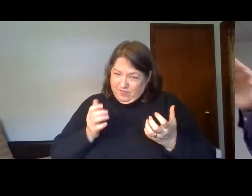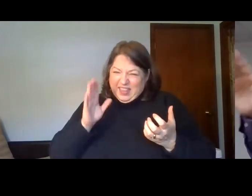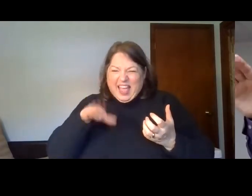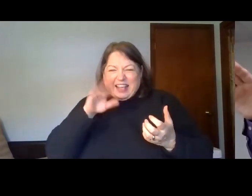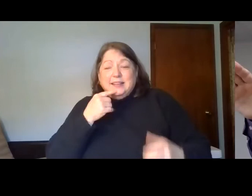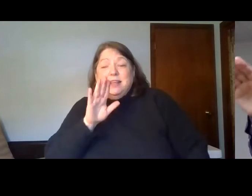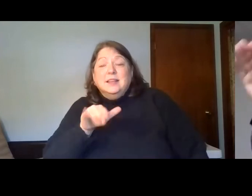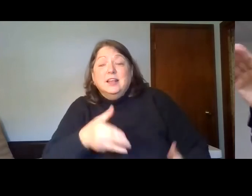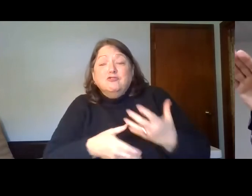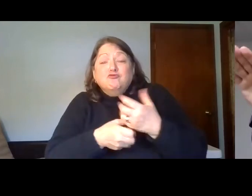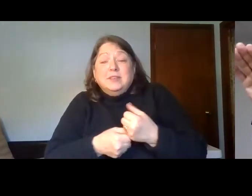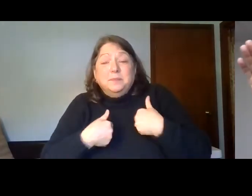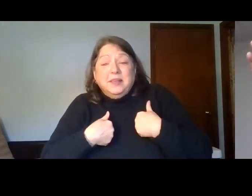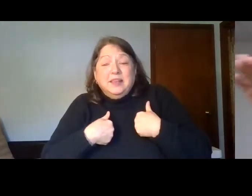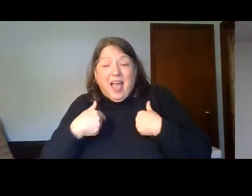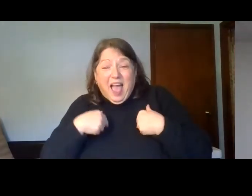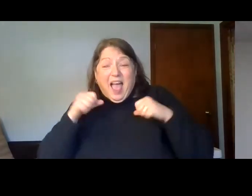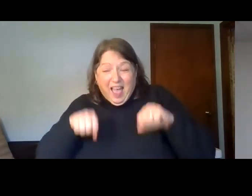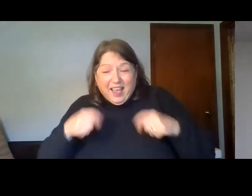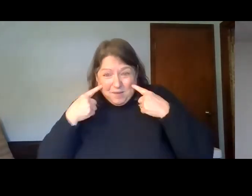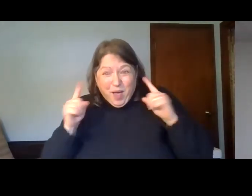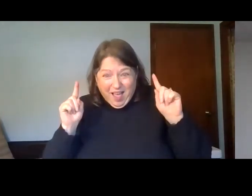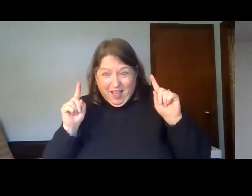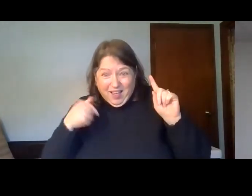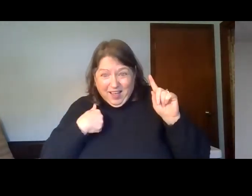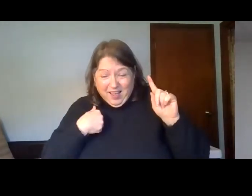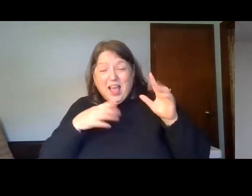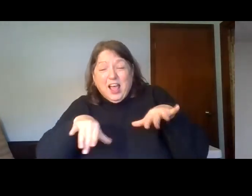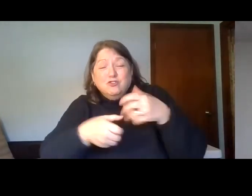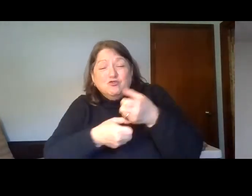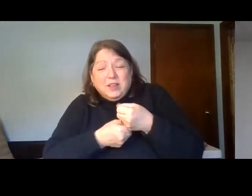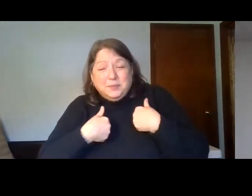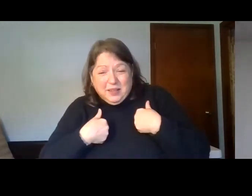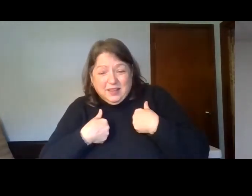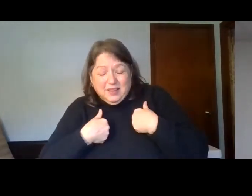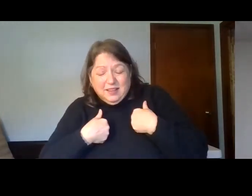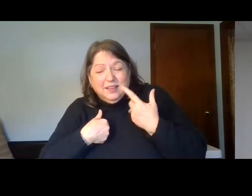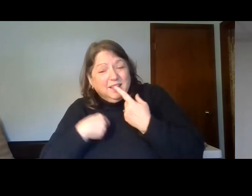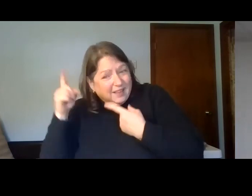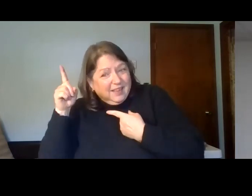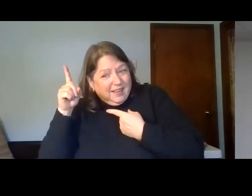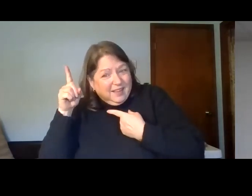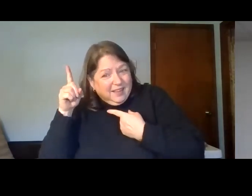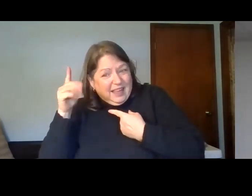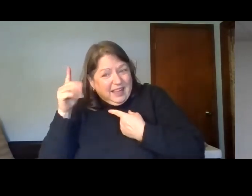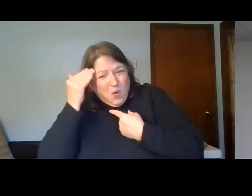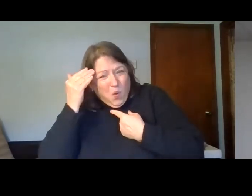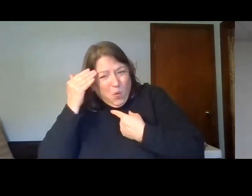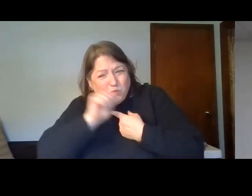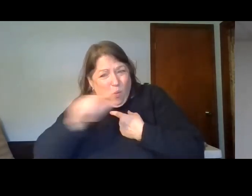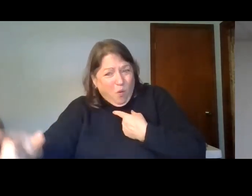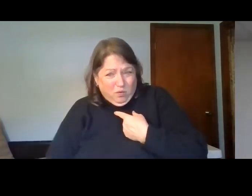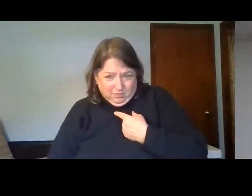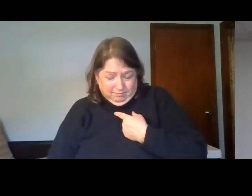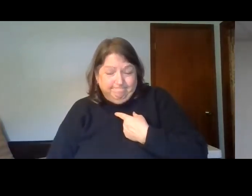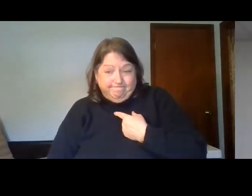I've got this. Trust me. I know what I'm doing. Trust me. I'm aware of it all. He knows. He knows it